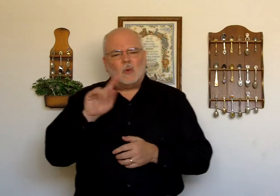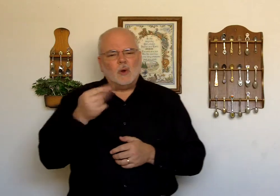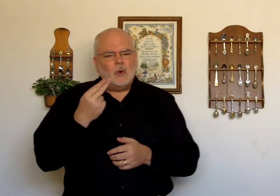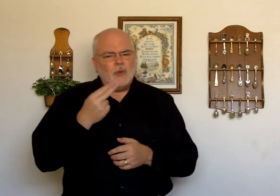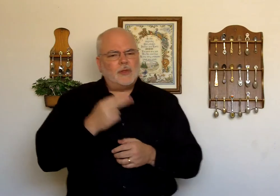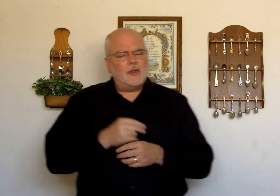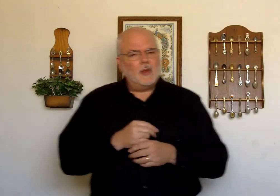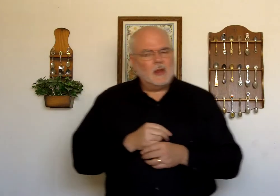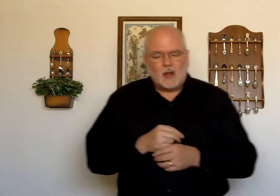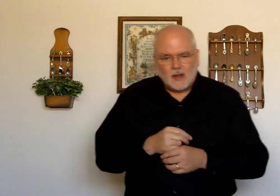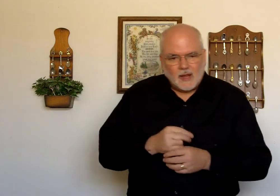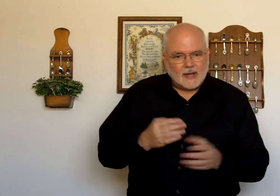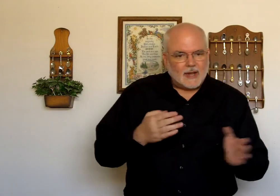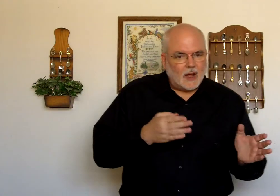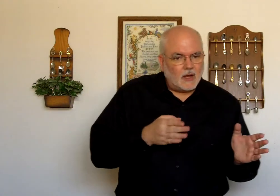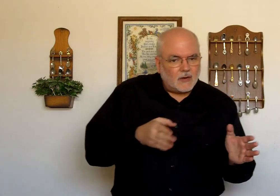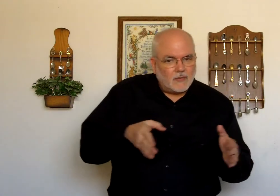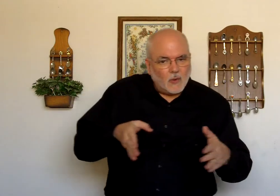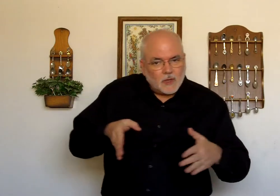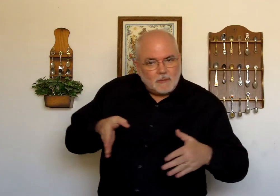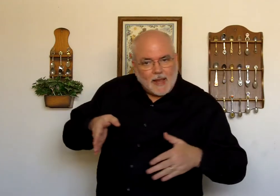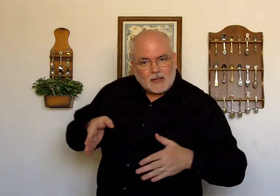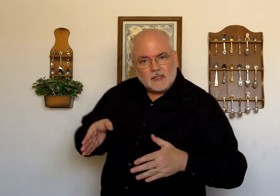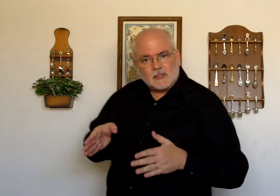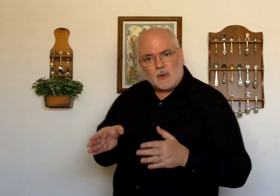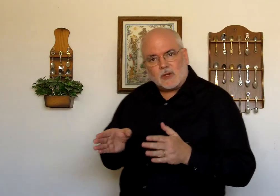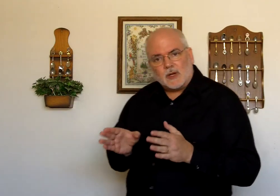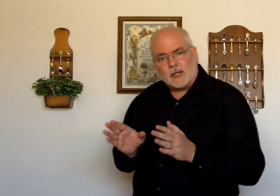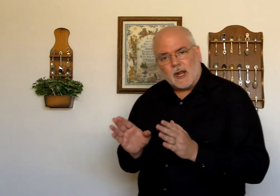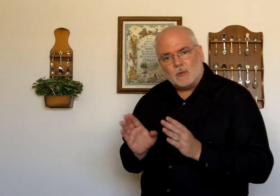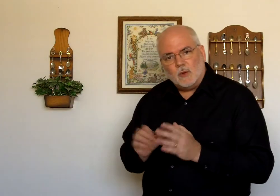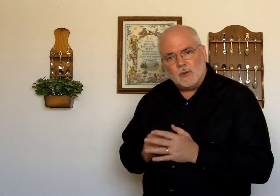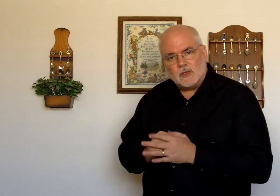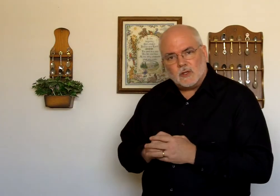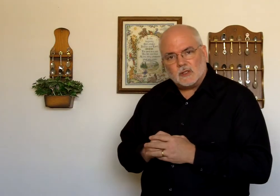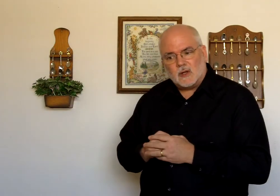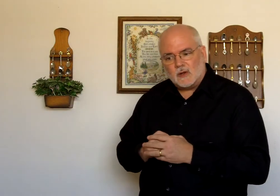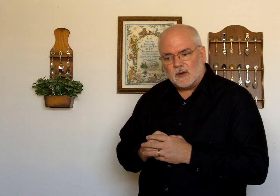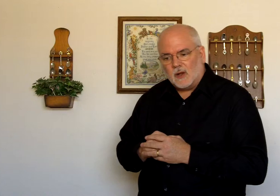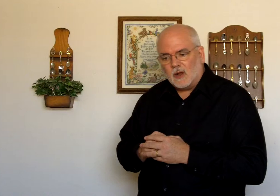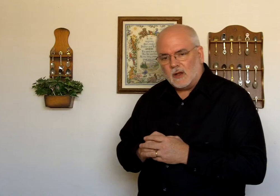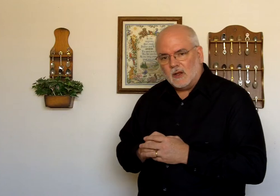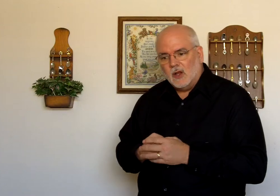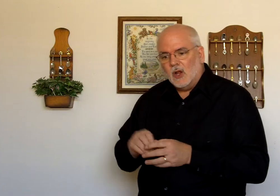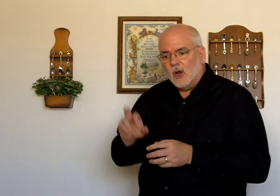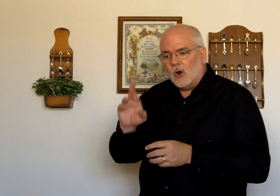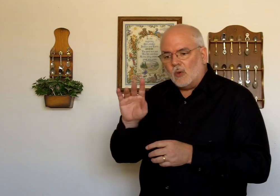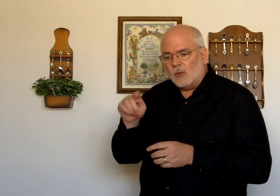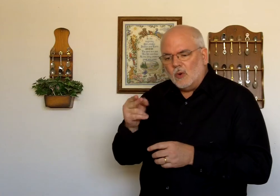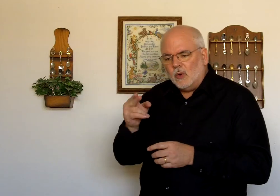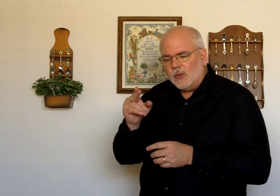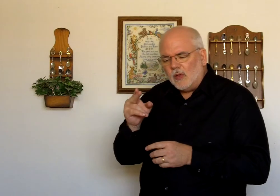Ruth. Now I'm going to focus back this direction. Because now Ruth is going to start to talk. Ruth.